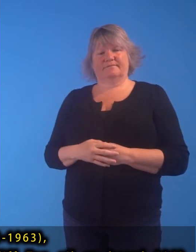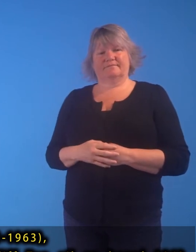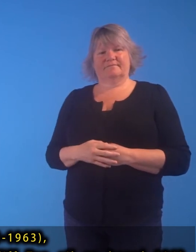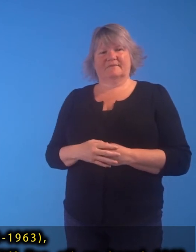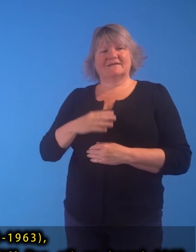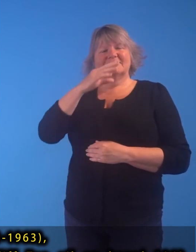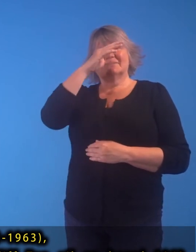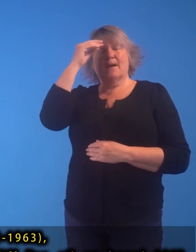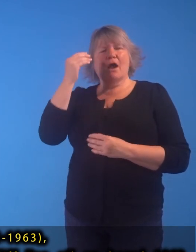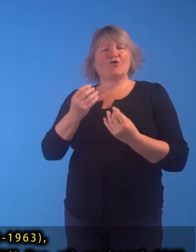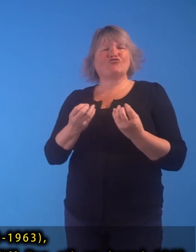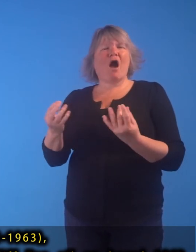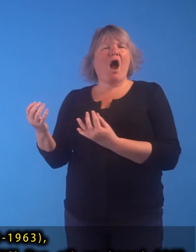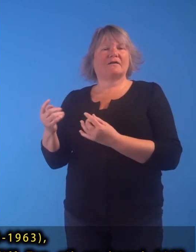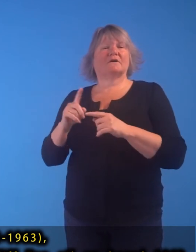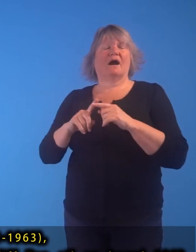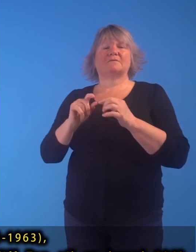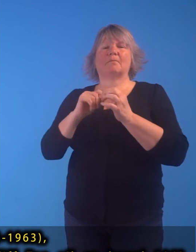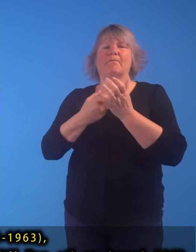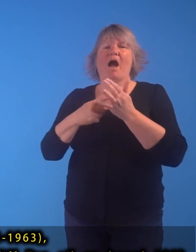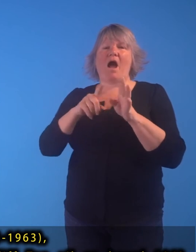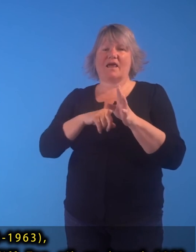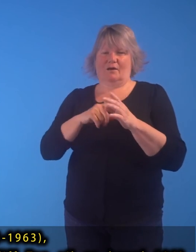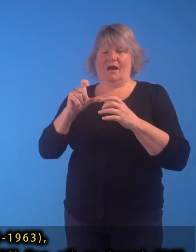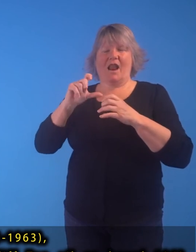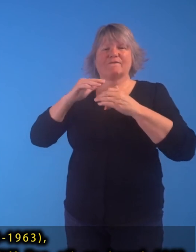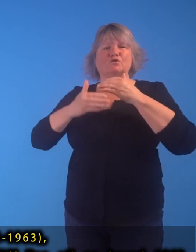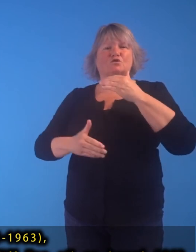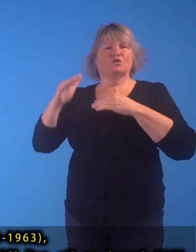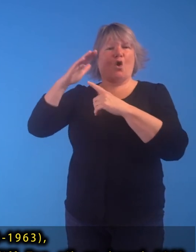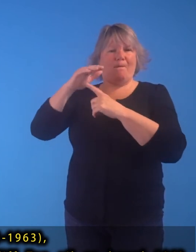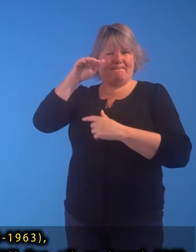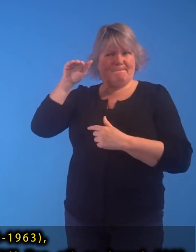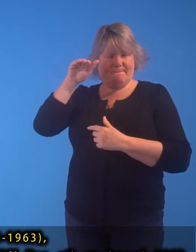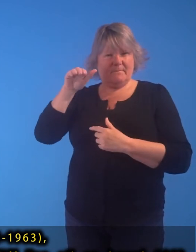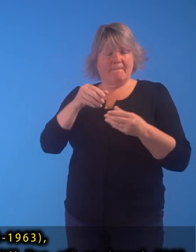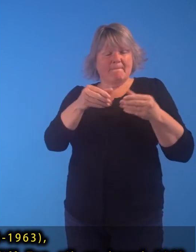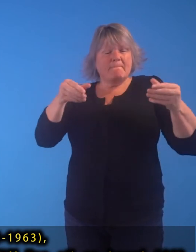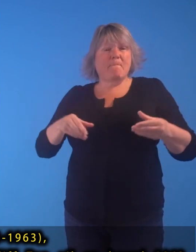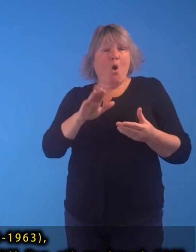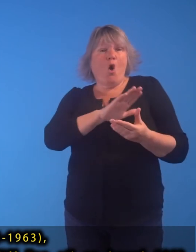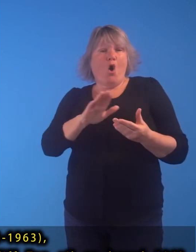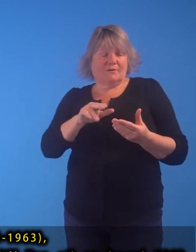grasses and barley on the clifftop Oil on board 1962